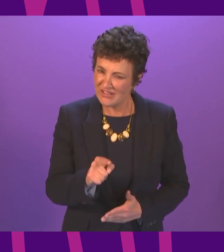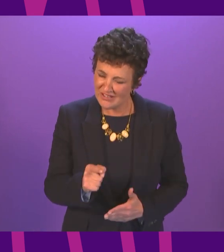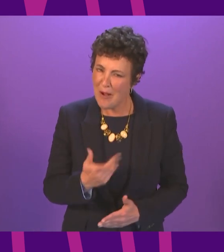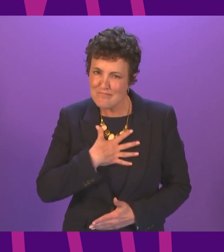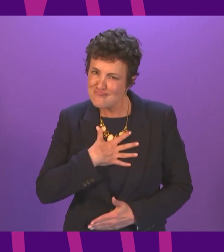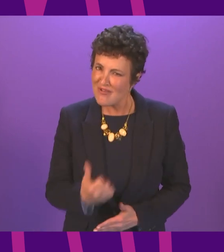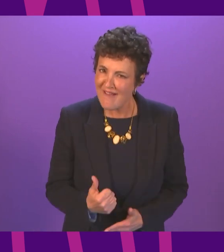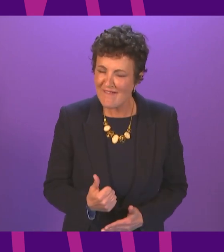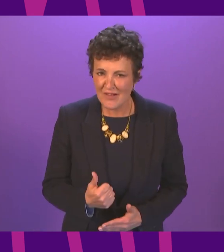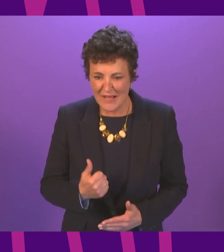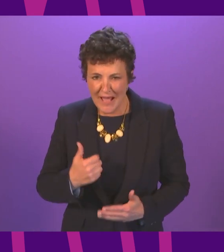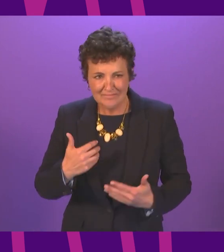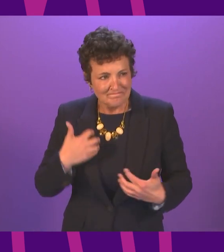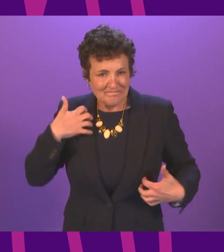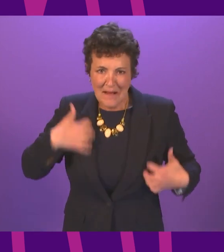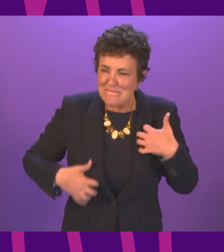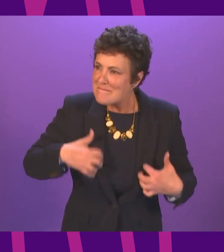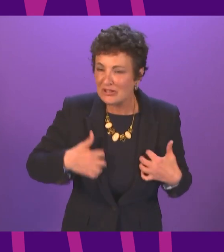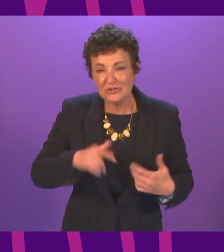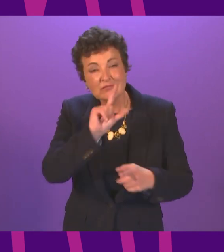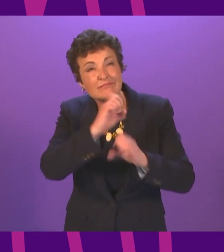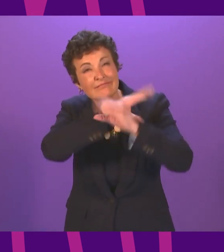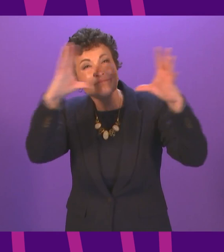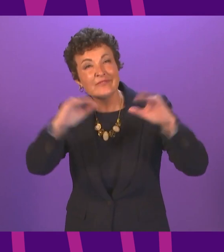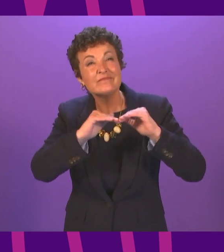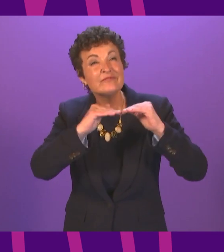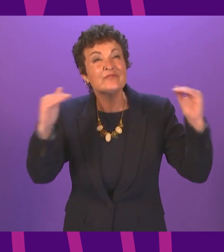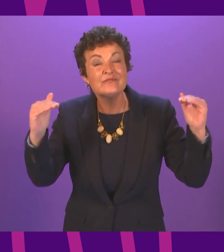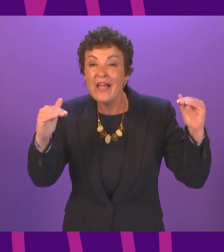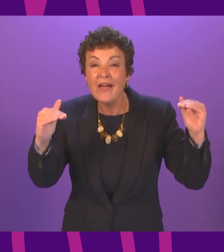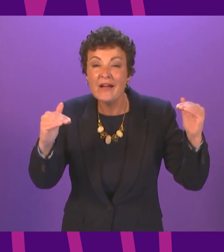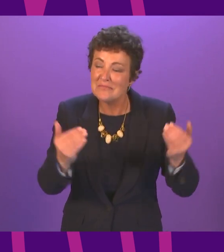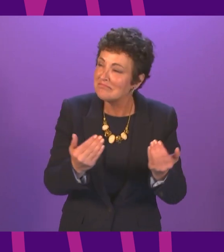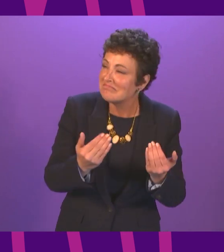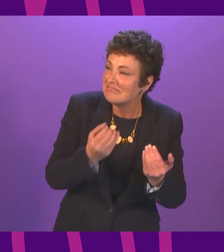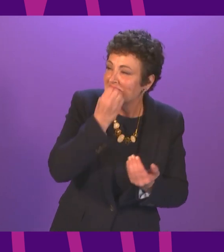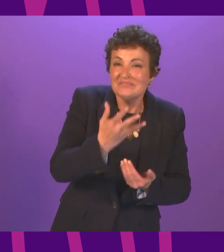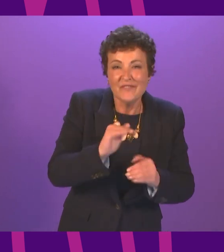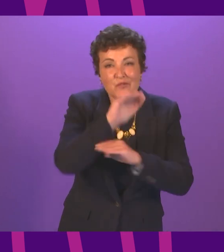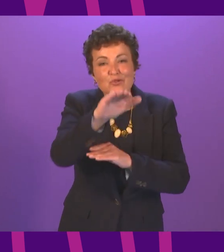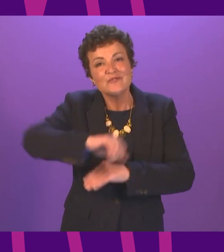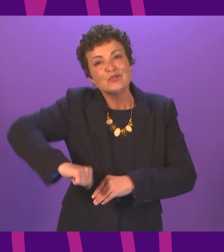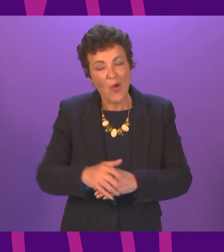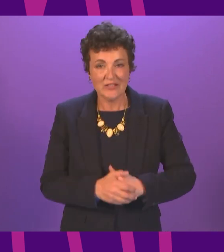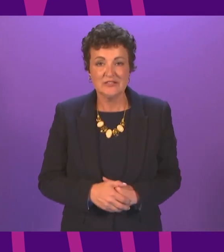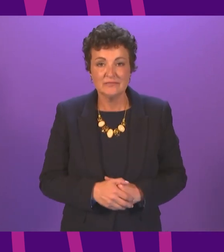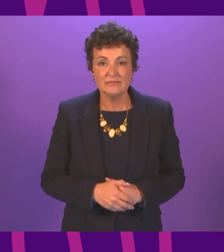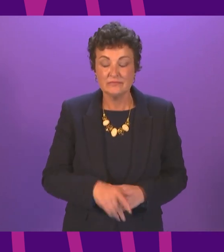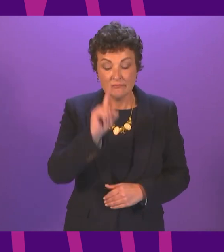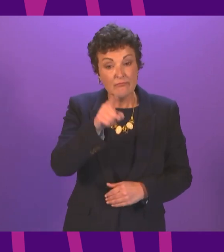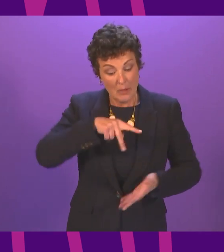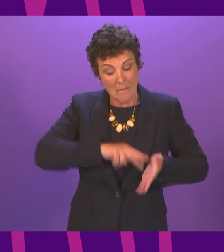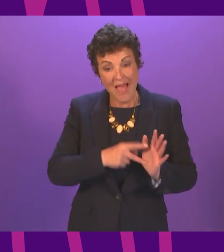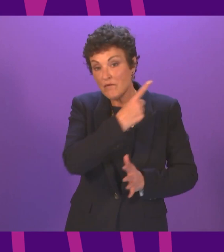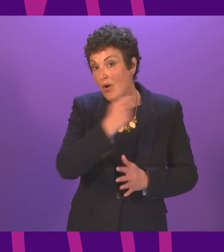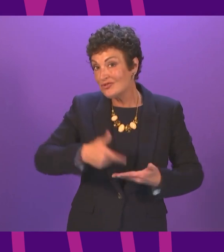for a better, fairer and more prosperous future for our country. The purpose of our plan for the first 100 days of Government